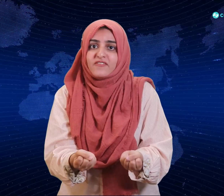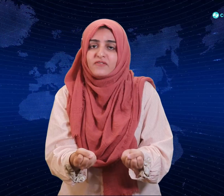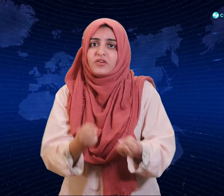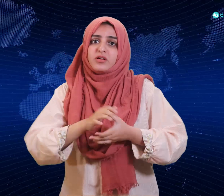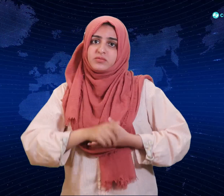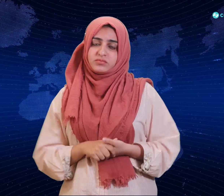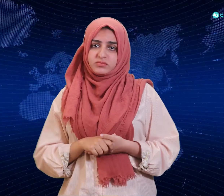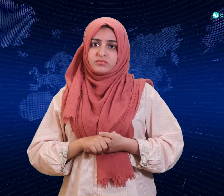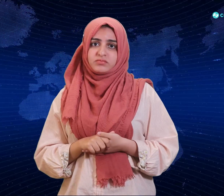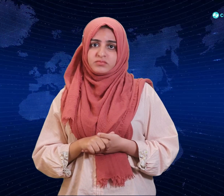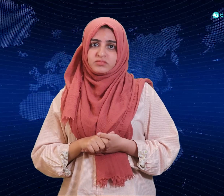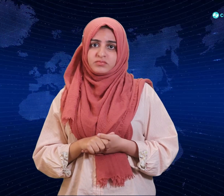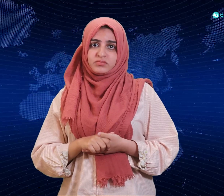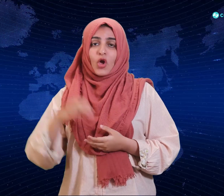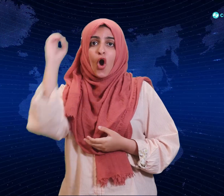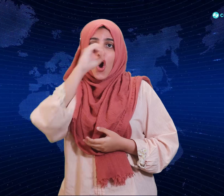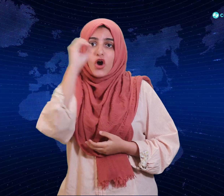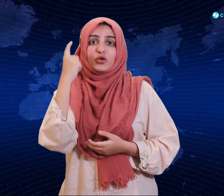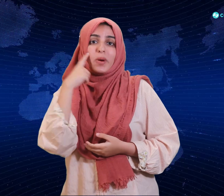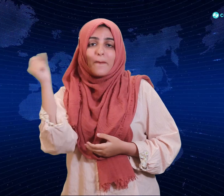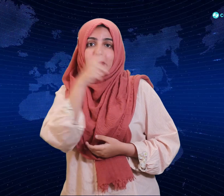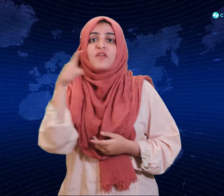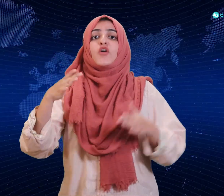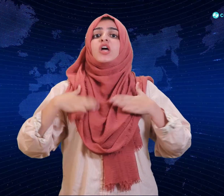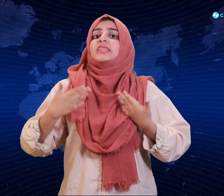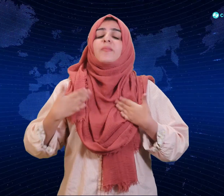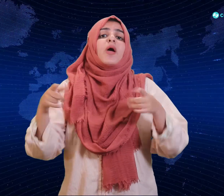celebrated as breast cancer awareness month throughout the world